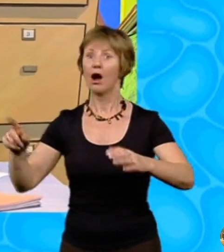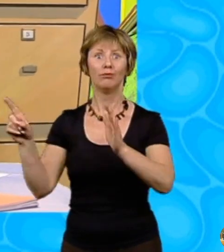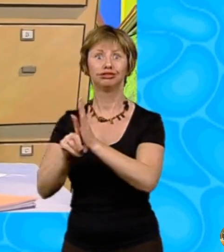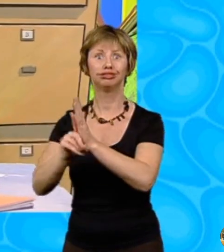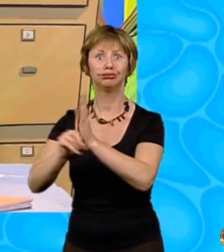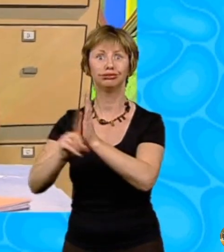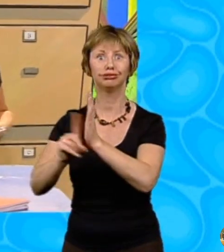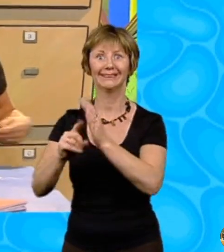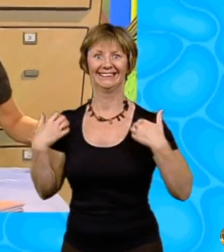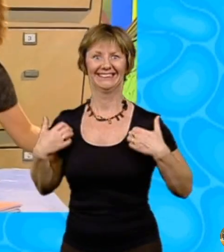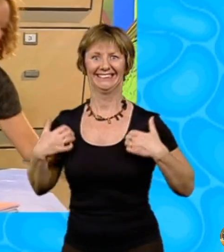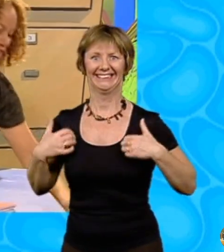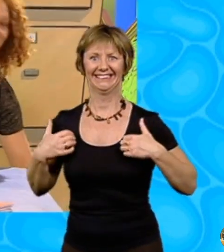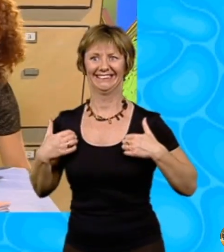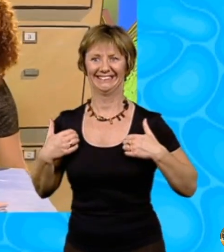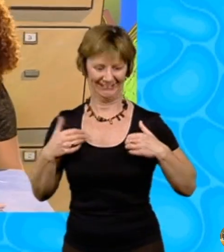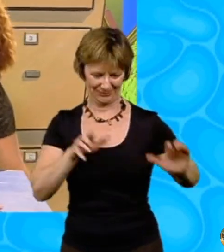break boxes, and I was starving.